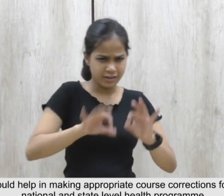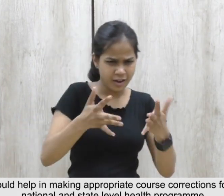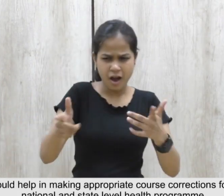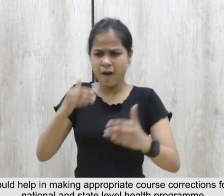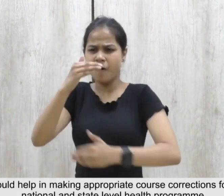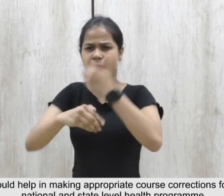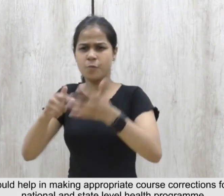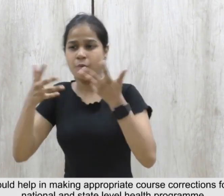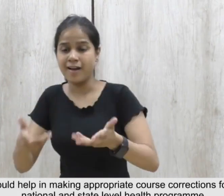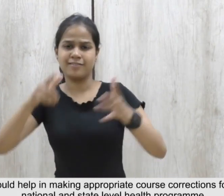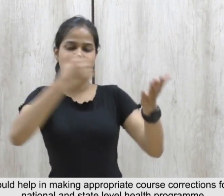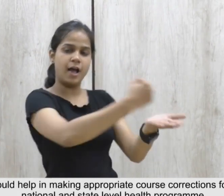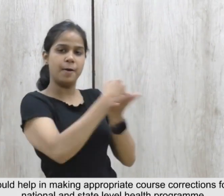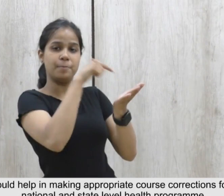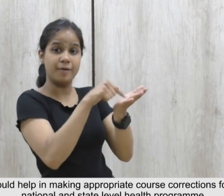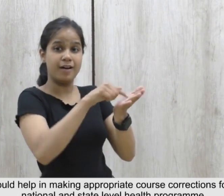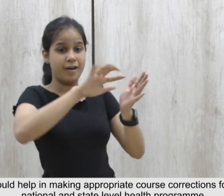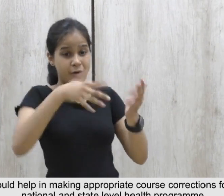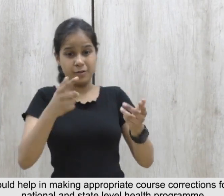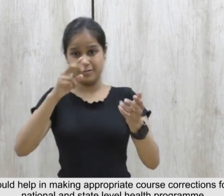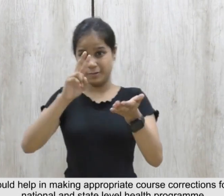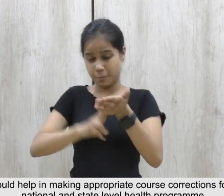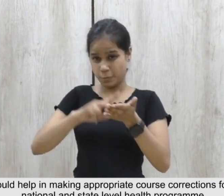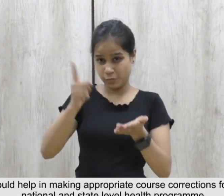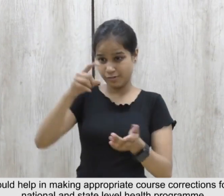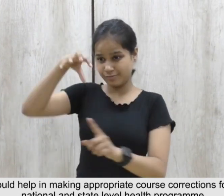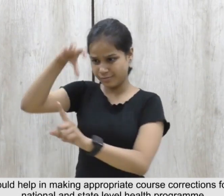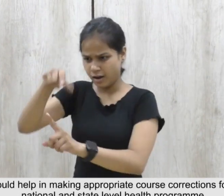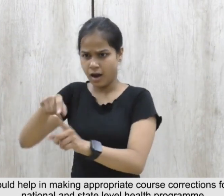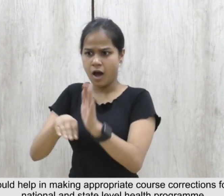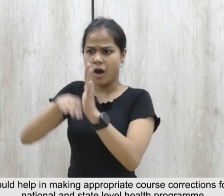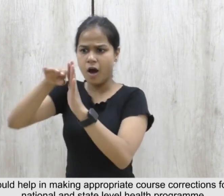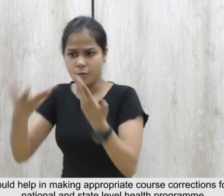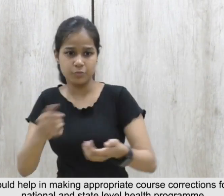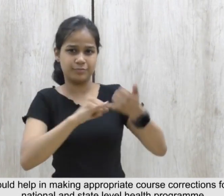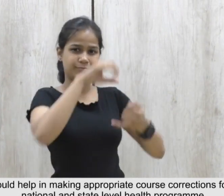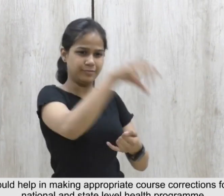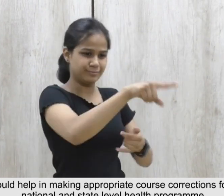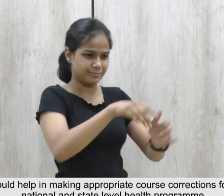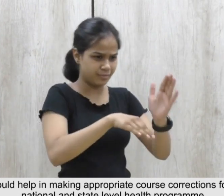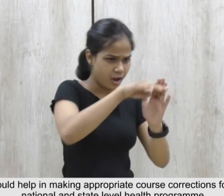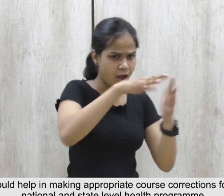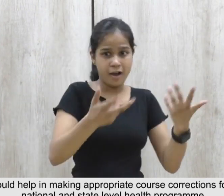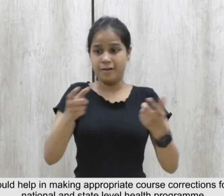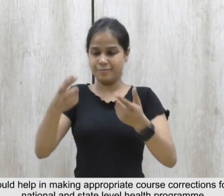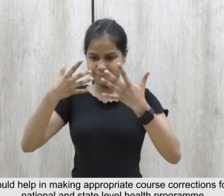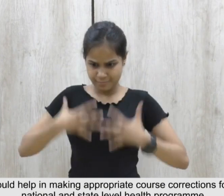appropriate course corrections for implementation of national and state-level health program.